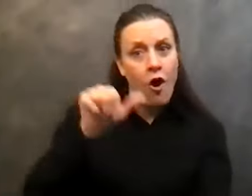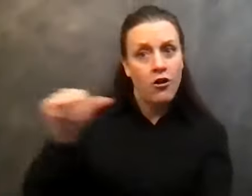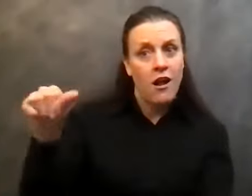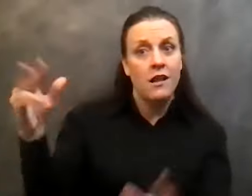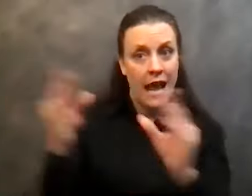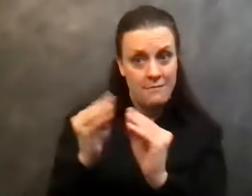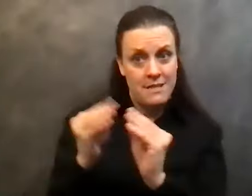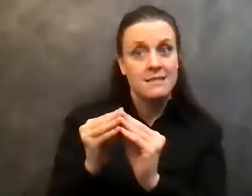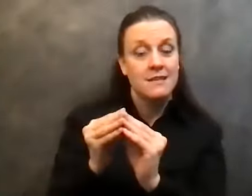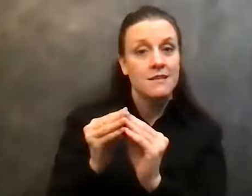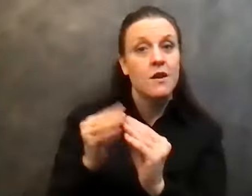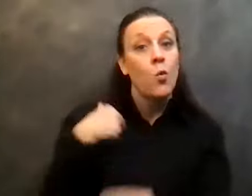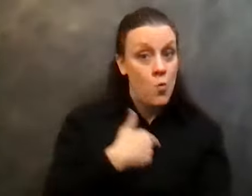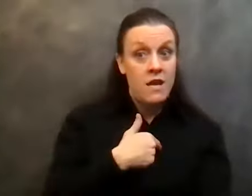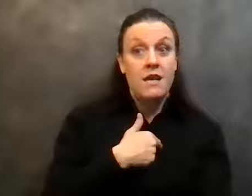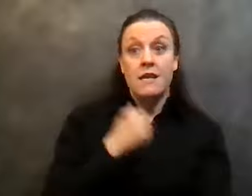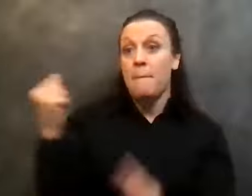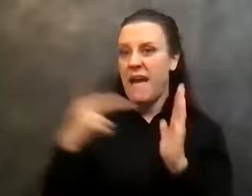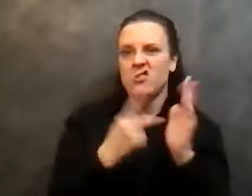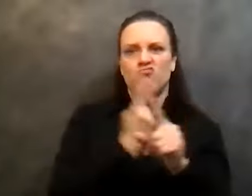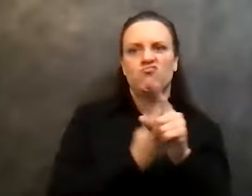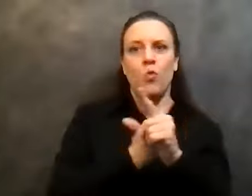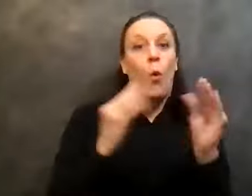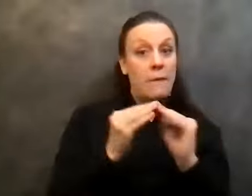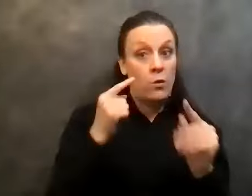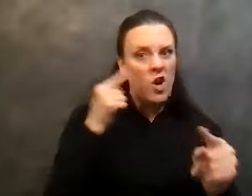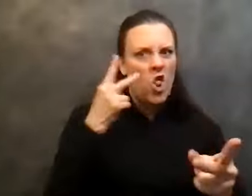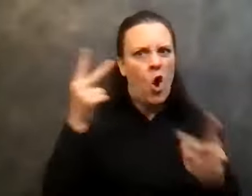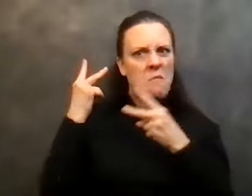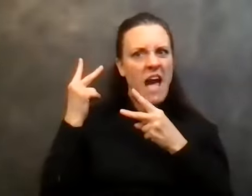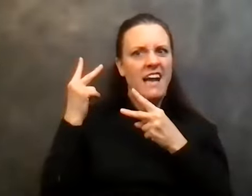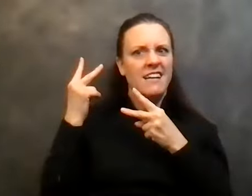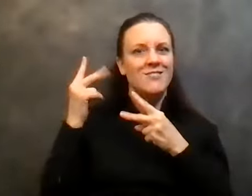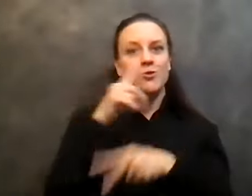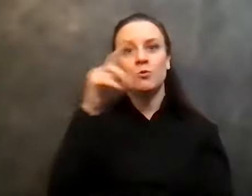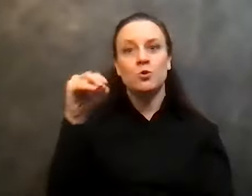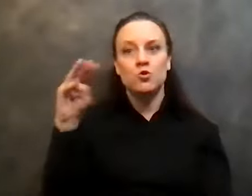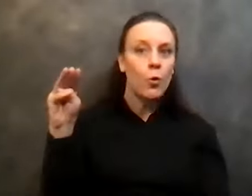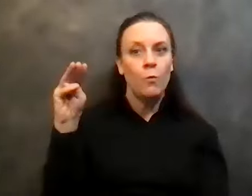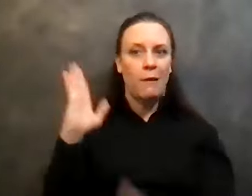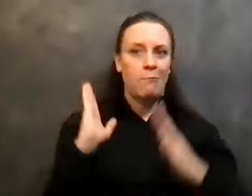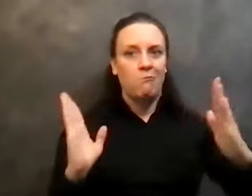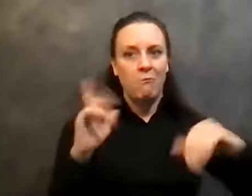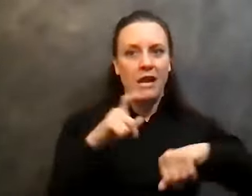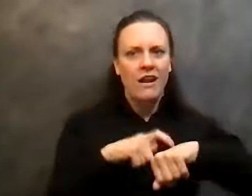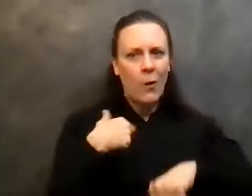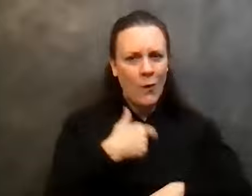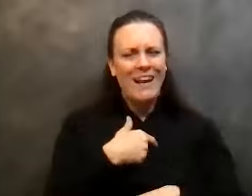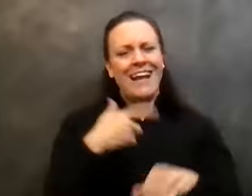And we're going to look, you know, when we get back to meetings, we're going to look back to, to the, to the zoom period, you know, and we're going to have some fond thoughts